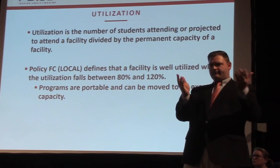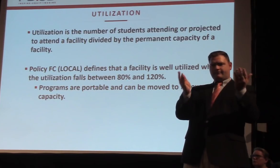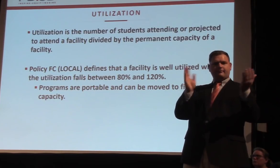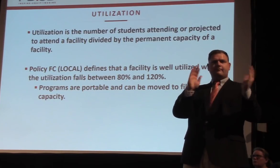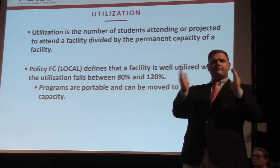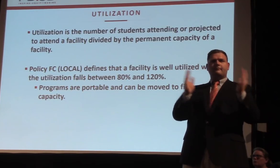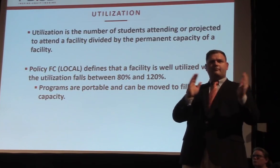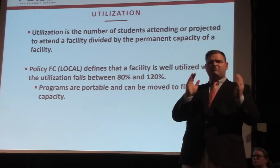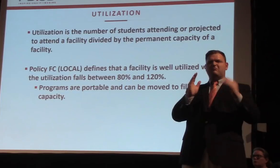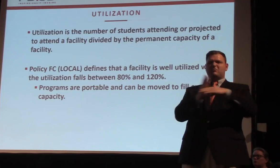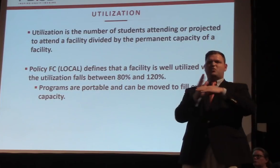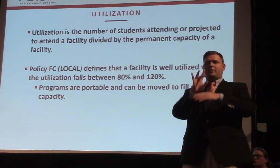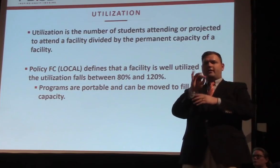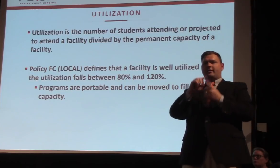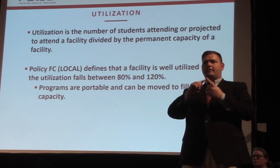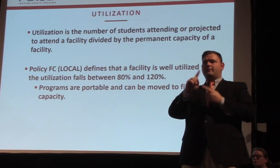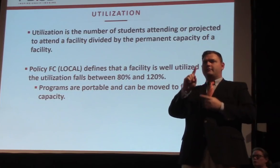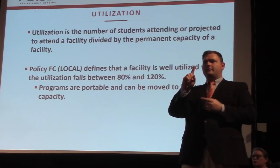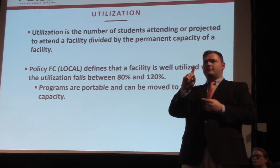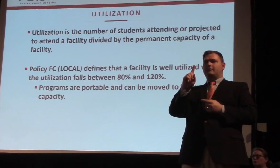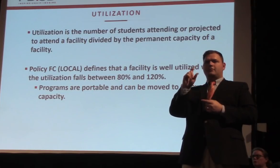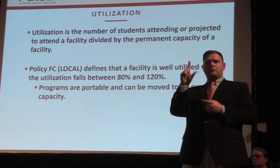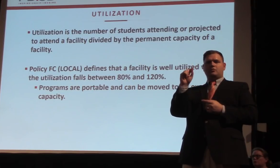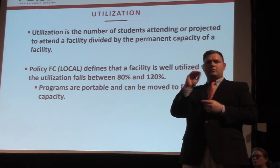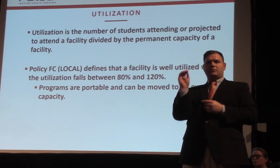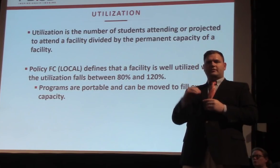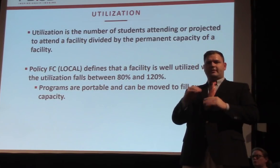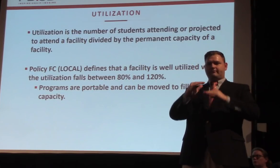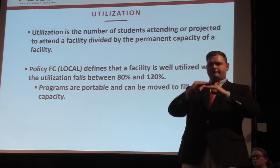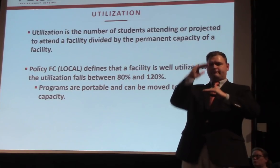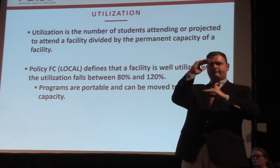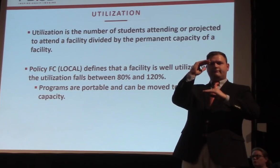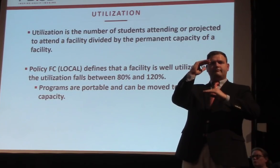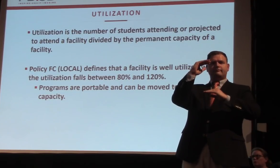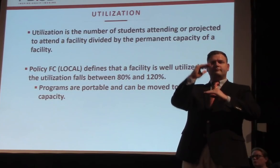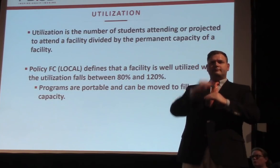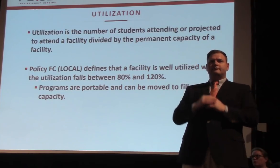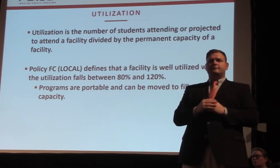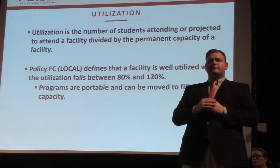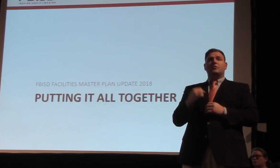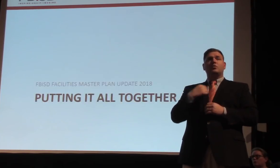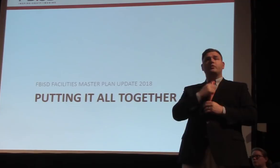need to remember that programs are portable and they can be moved around the district to fill excess capacity where needed.